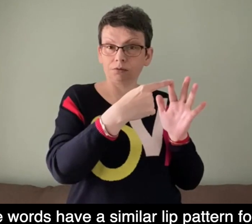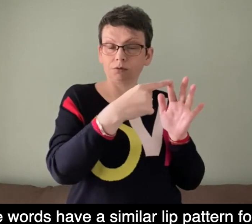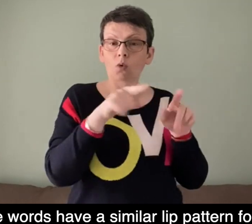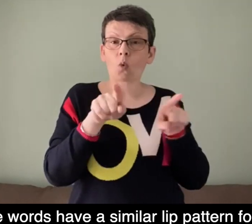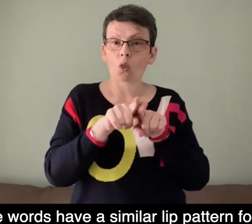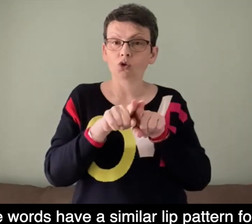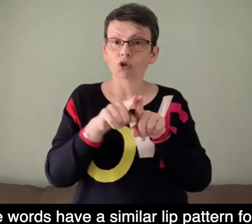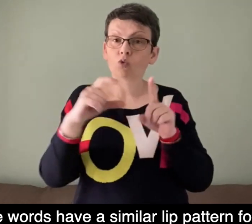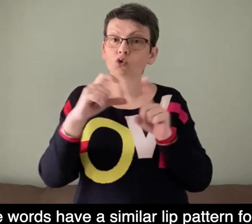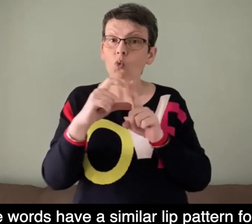daughter.